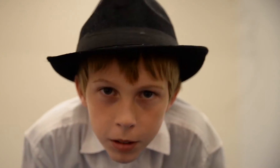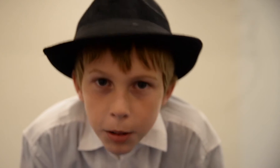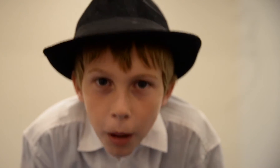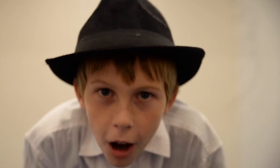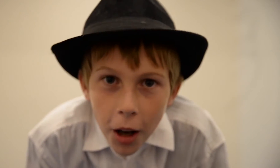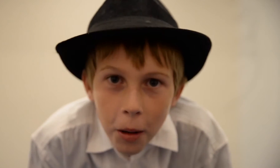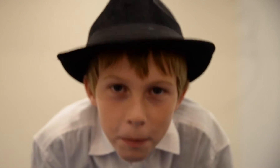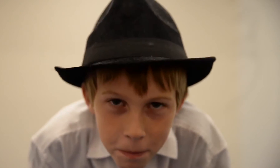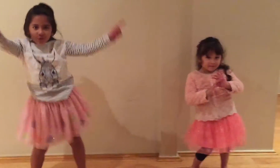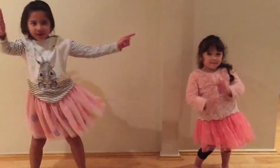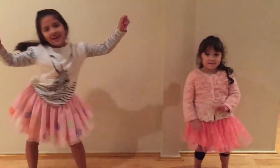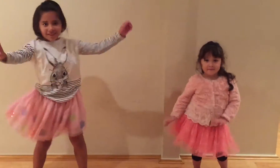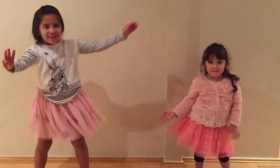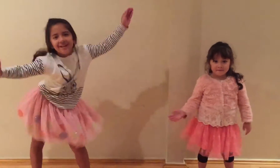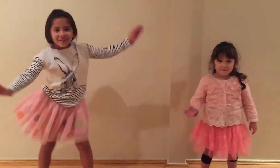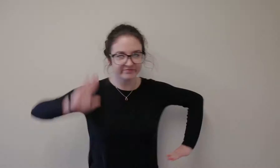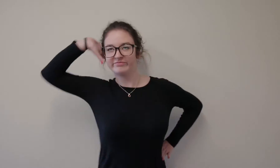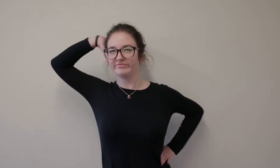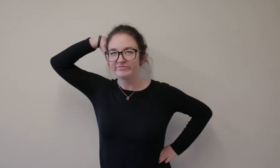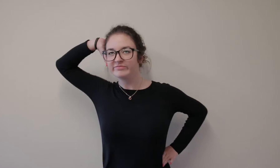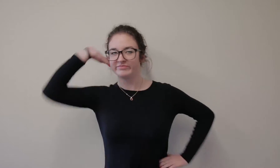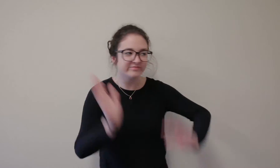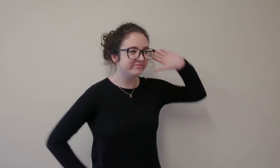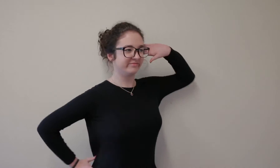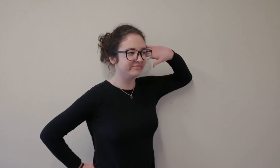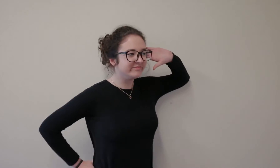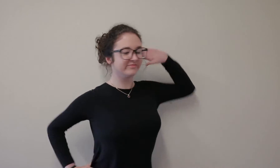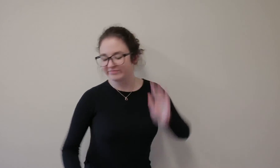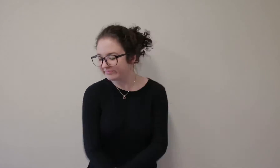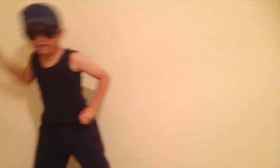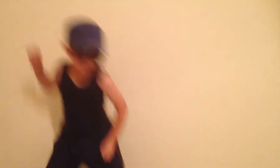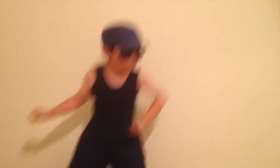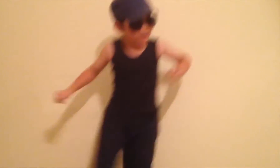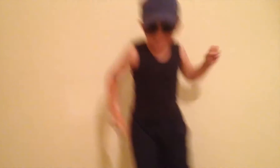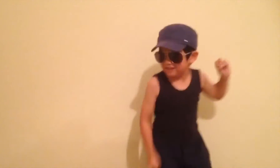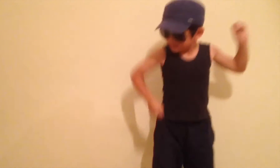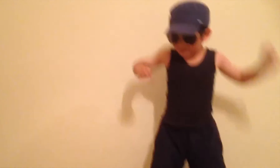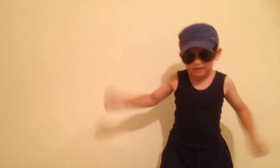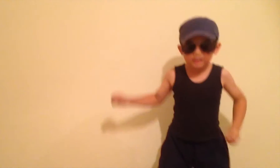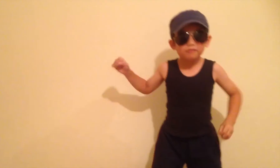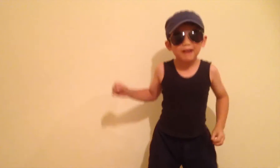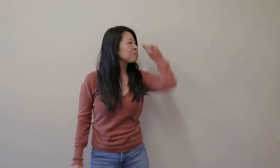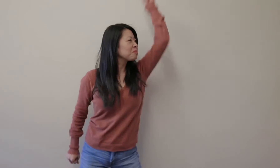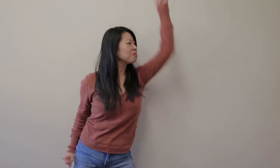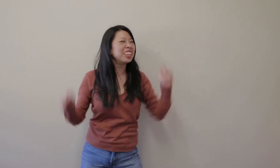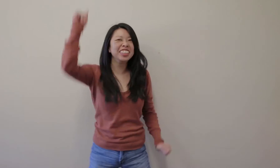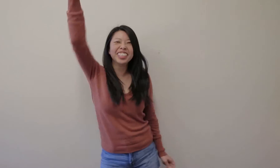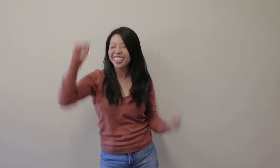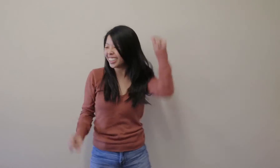Come on! About to do it like this, about to do it like this, y'all One, two, one, two,